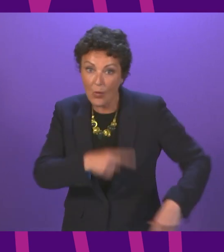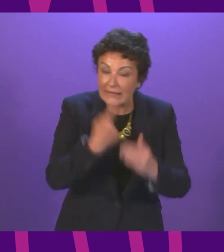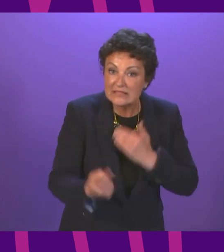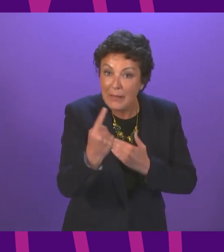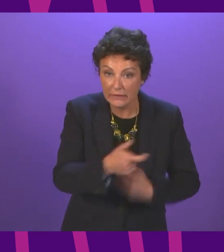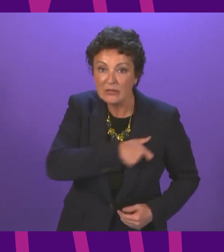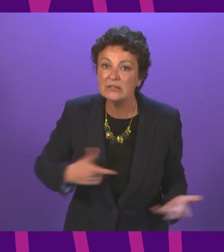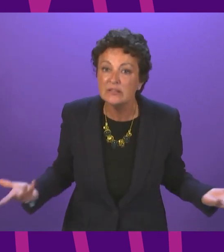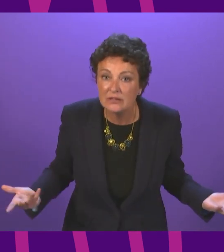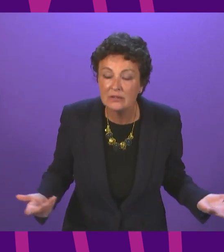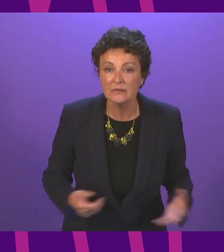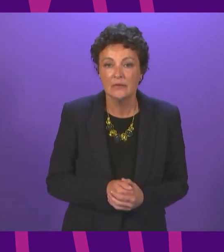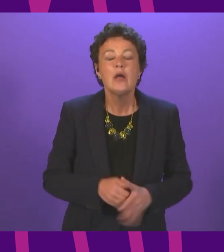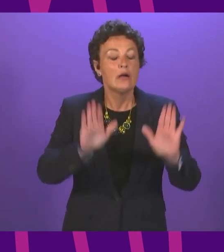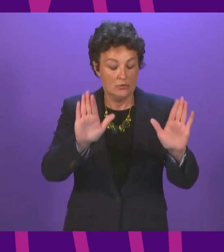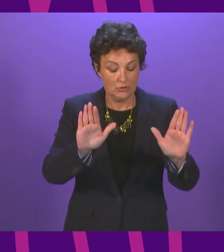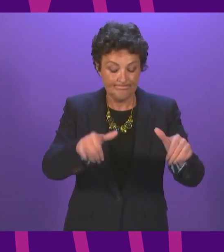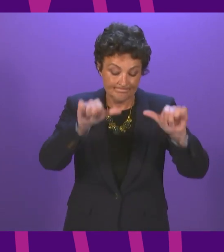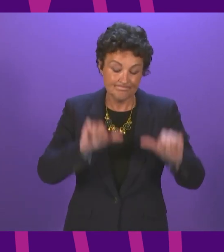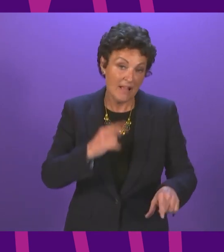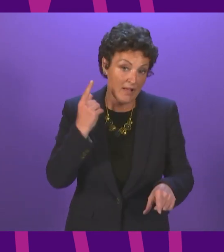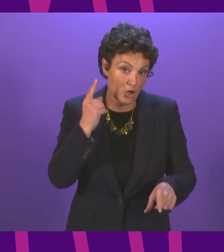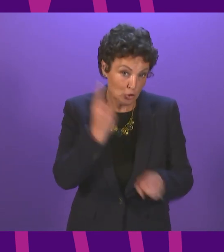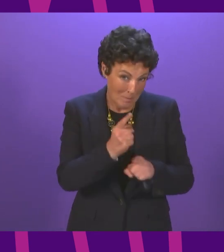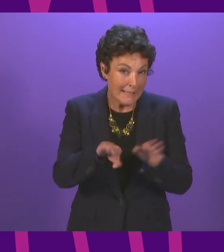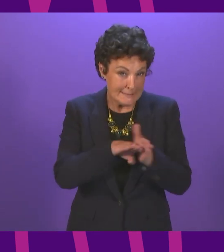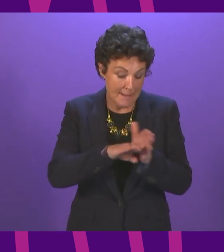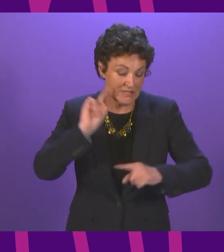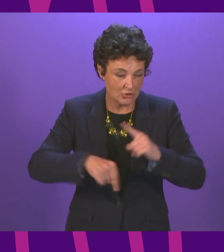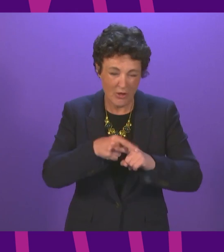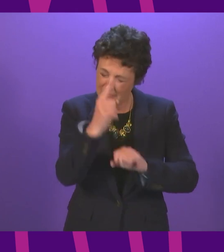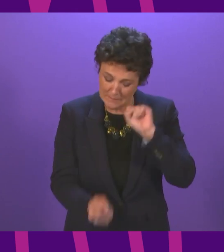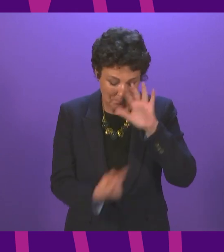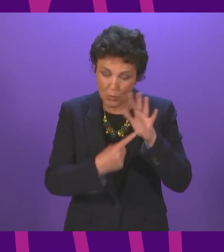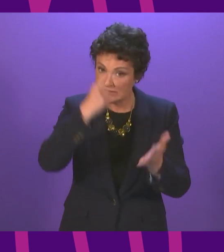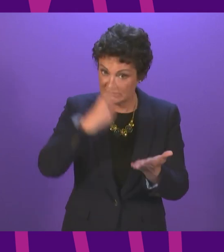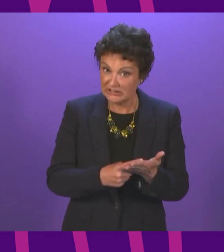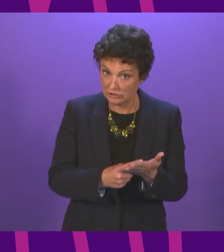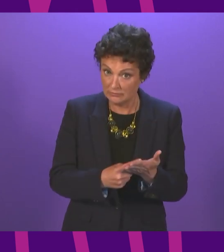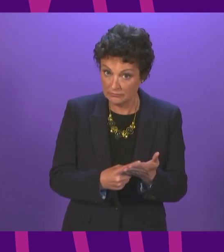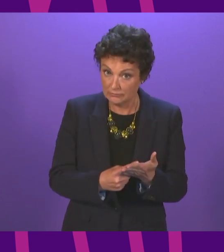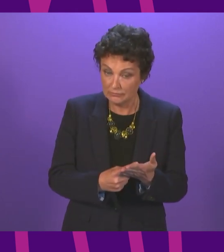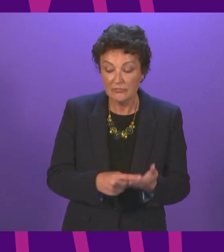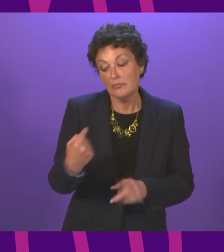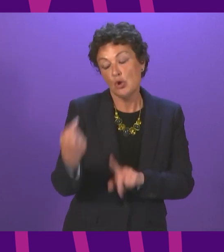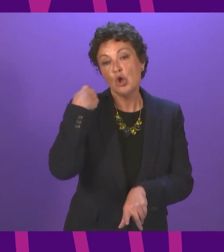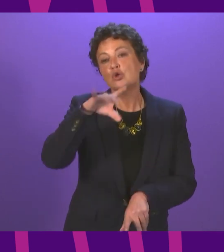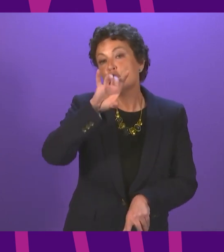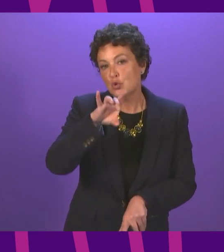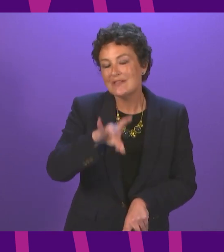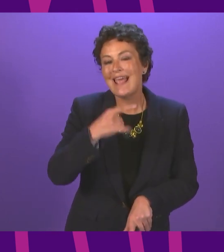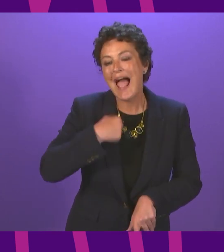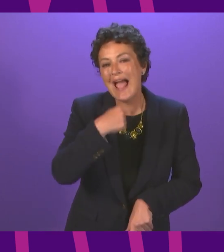organisation. In terms of exams next year, this is a really important decision. What I set out on Tuesday was a